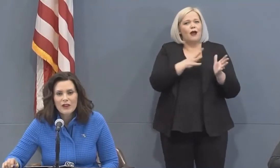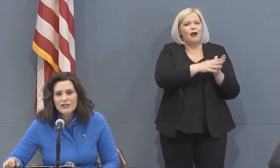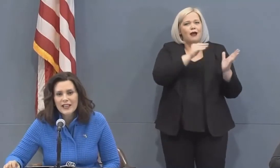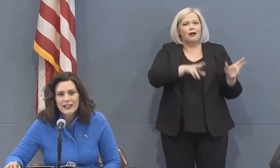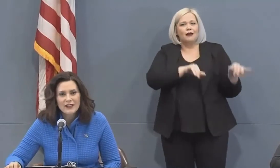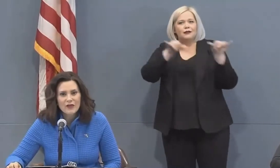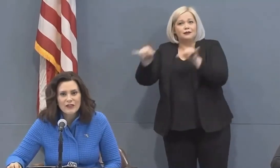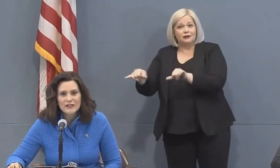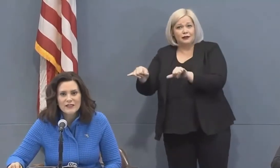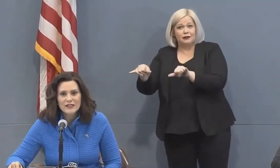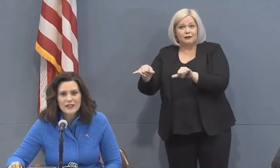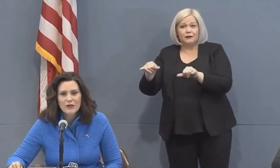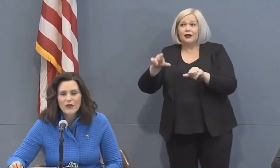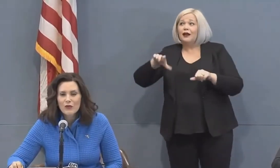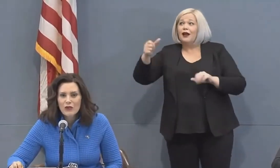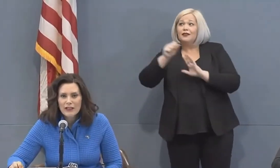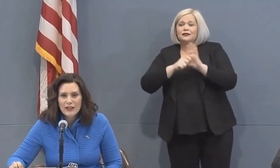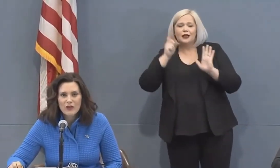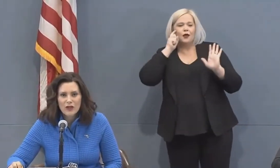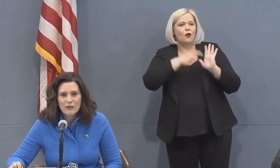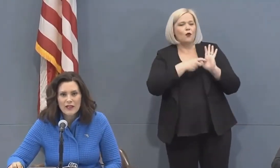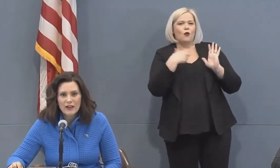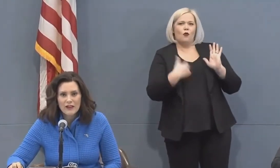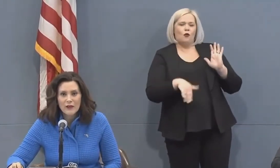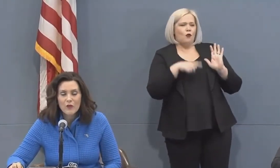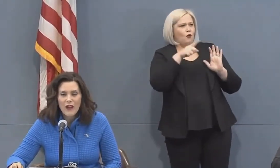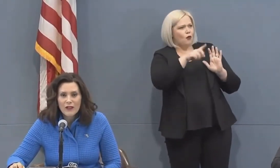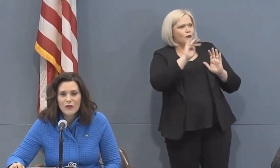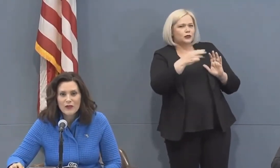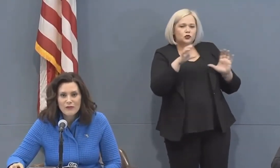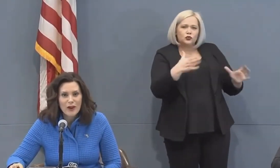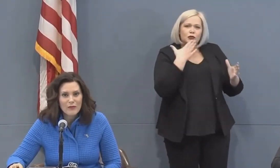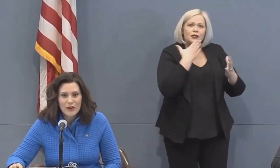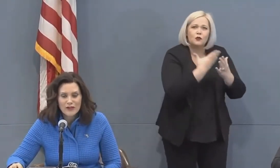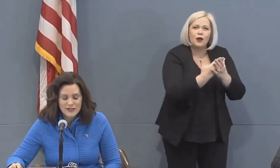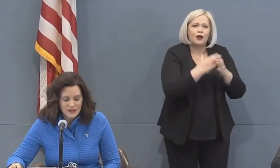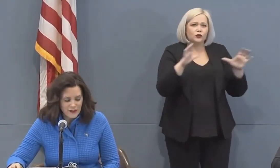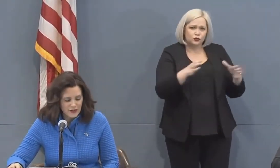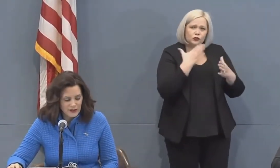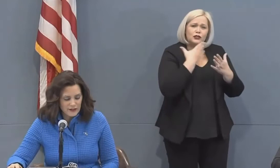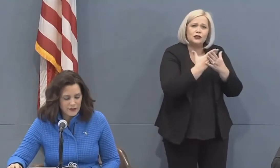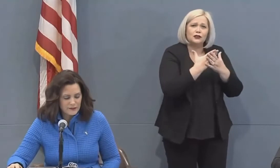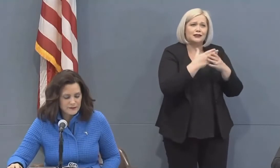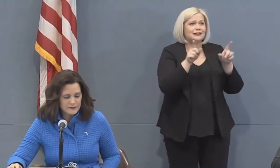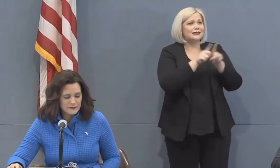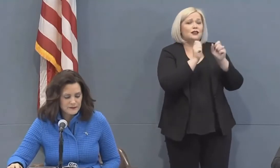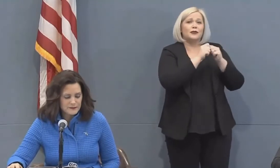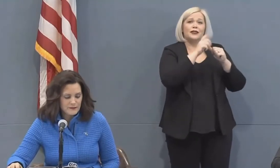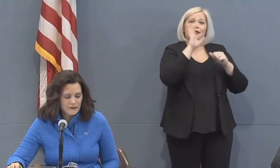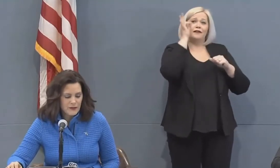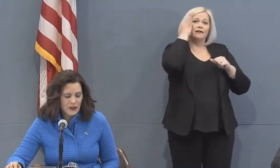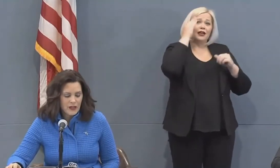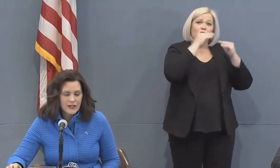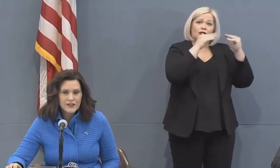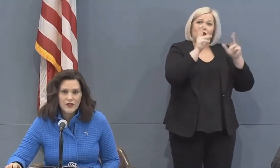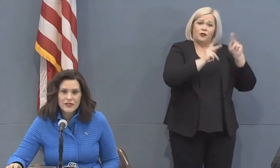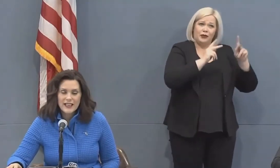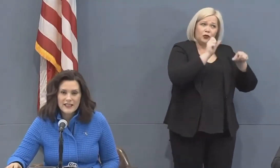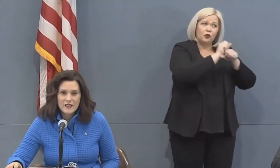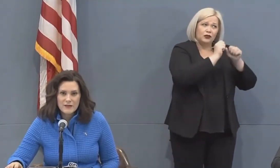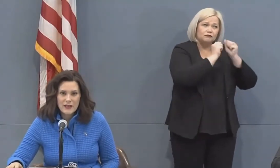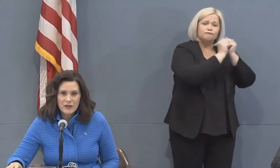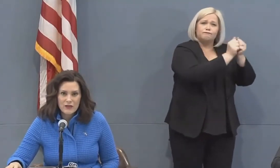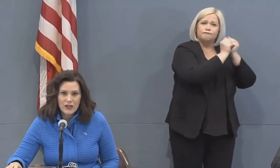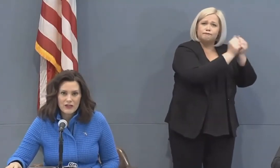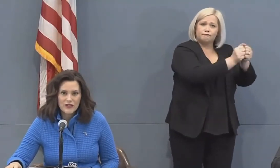People are taking notice. We're working incredibly hard and well with our partners at the federal level. So